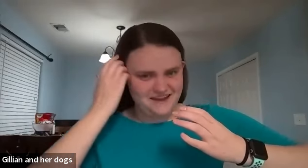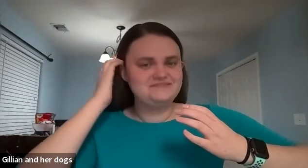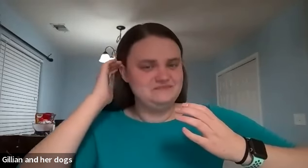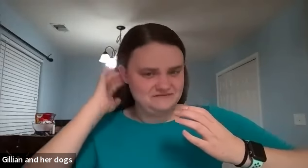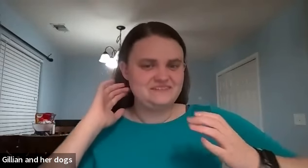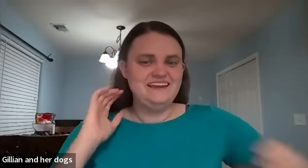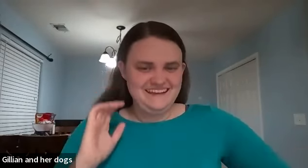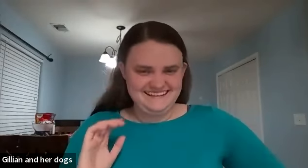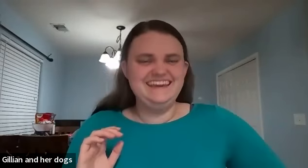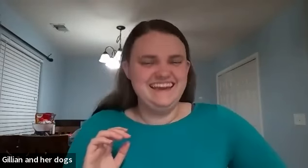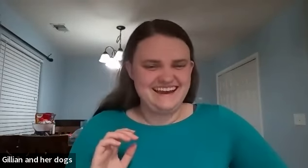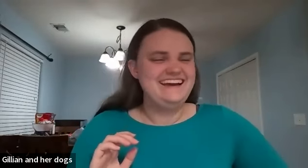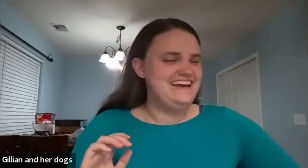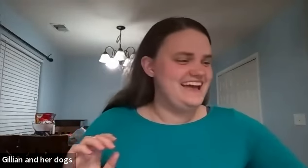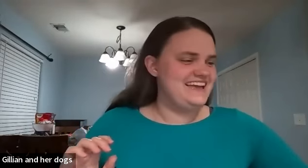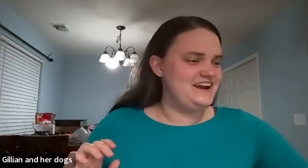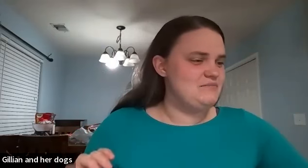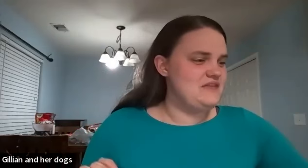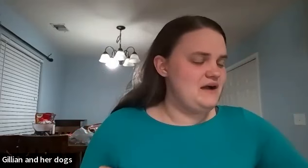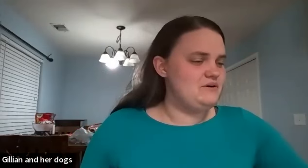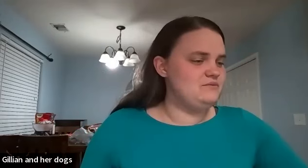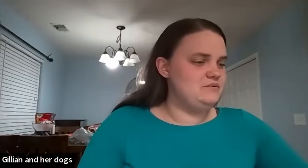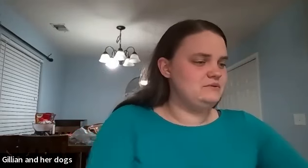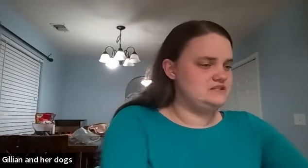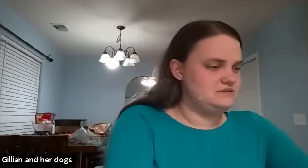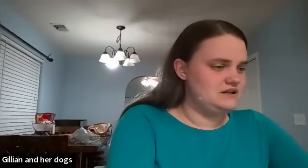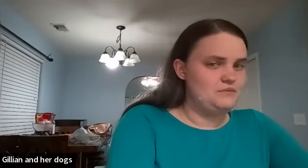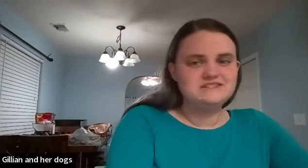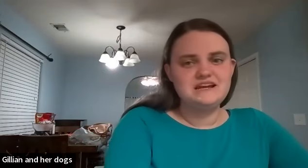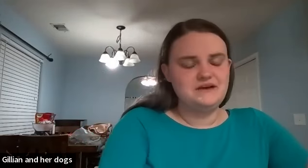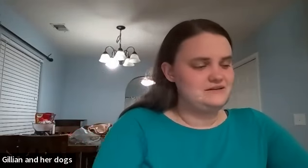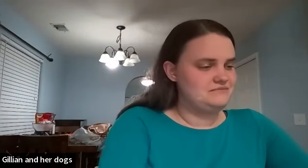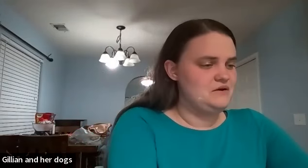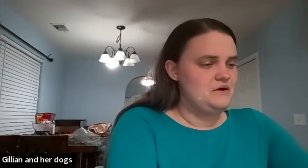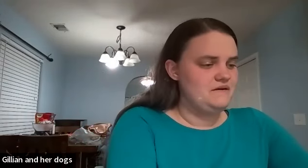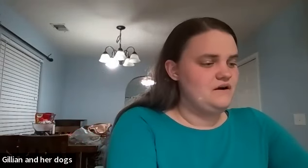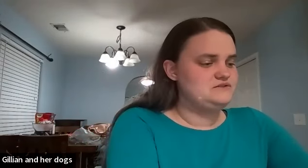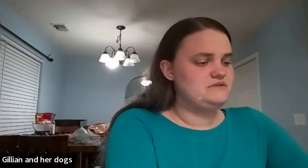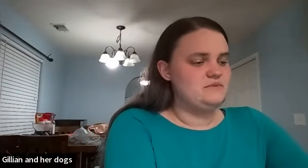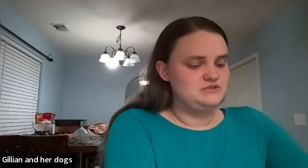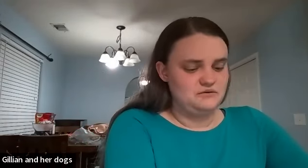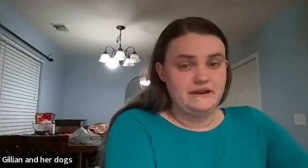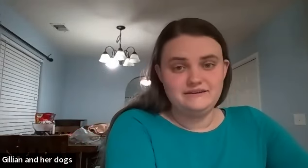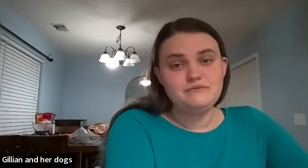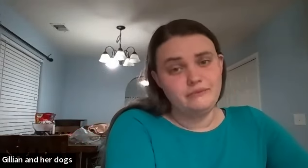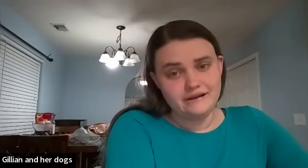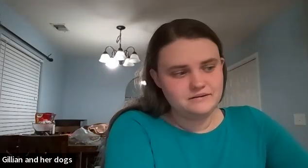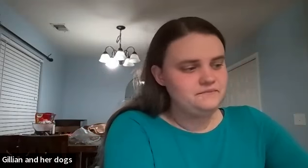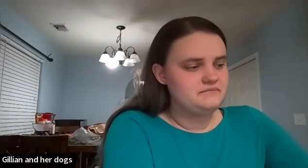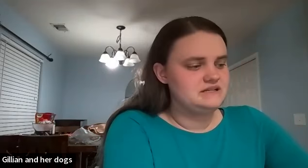yeah and um that one we will be doing almost kind of i call this one the most like rant not random but